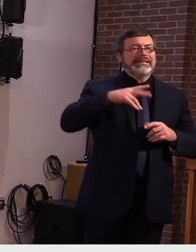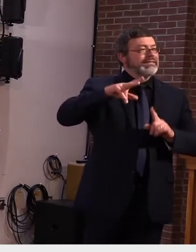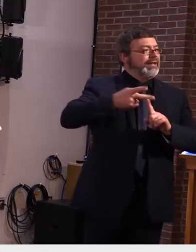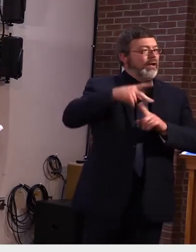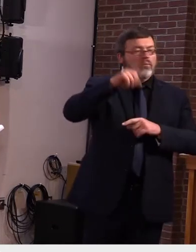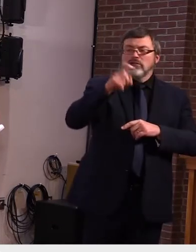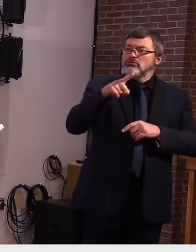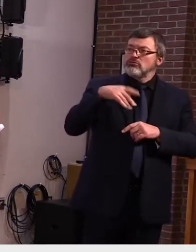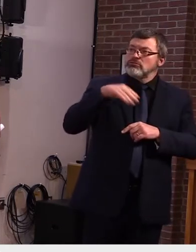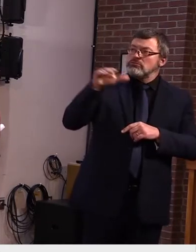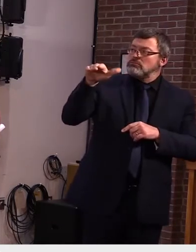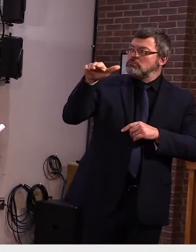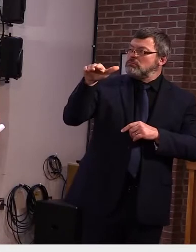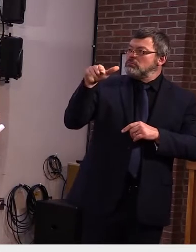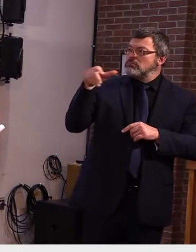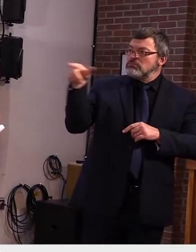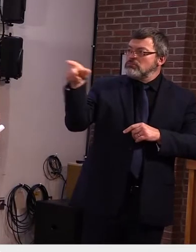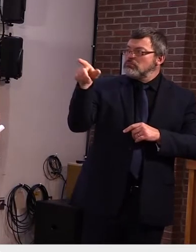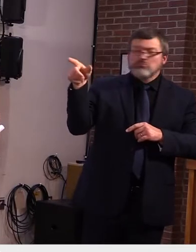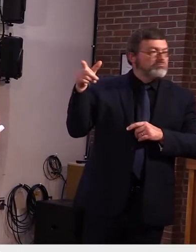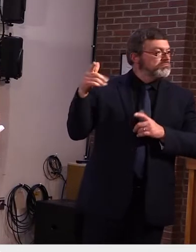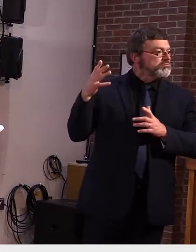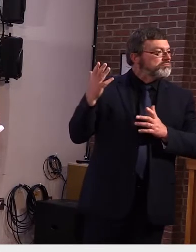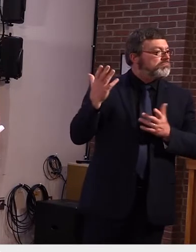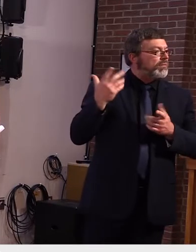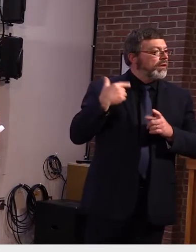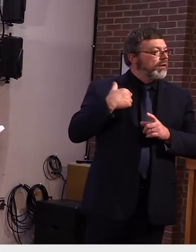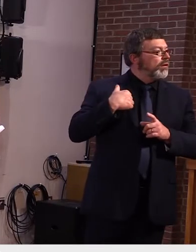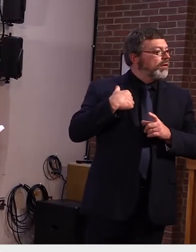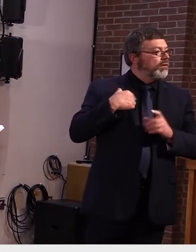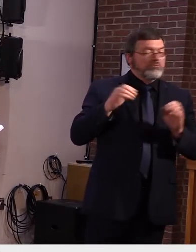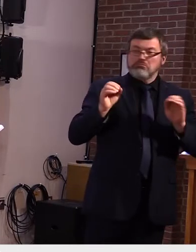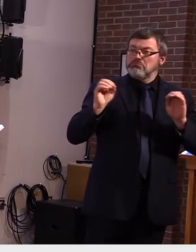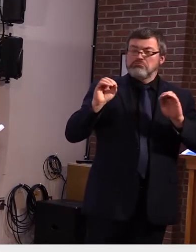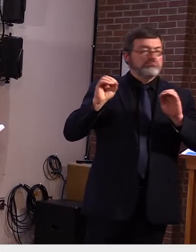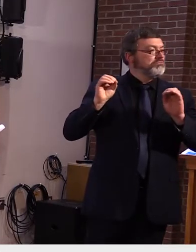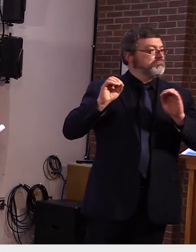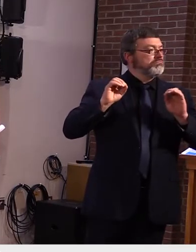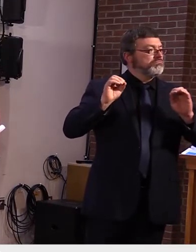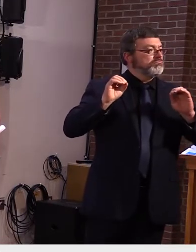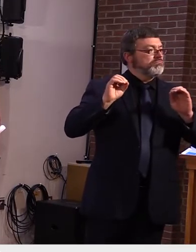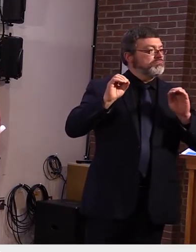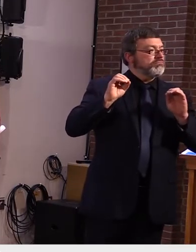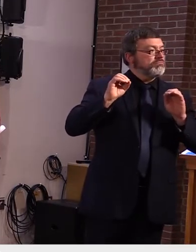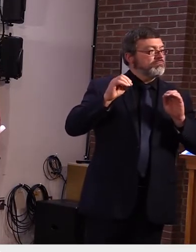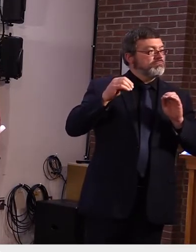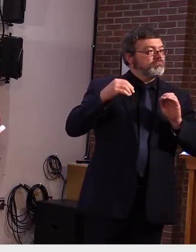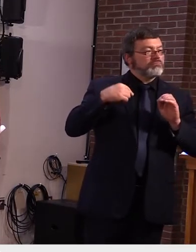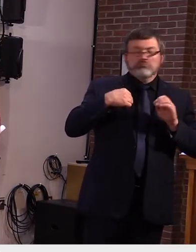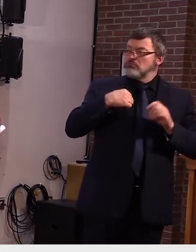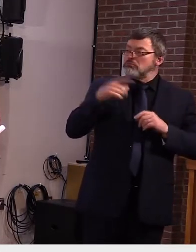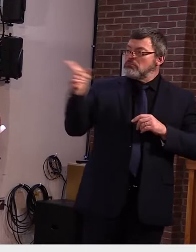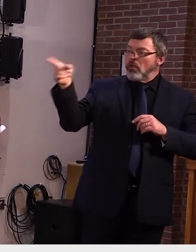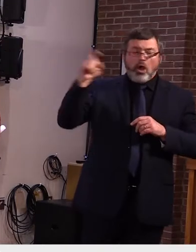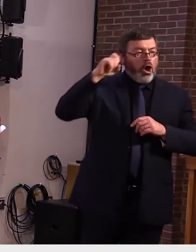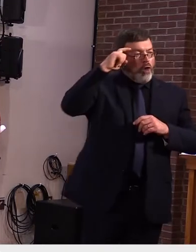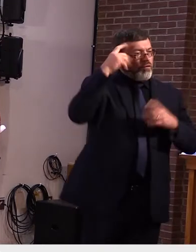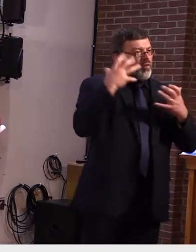to say but uh no i think governor you you've kind of touched on this a little bit this morning uh